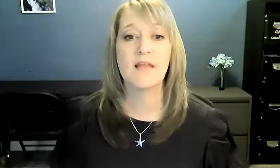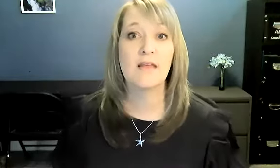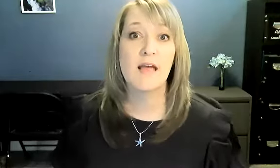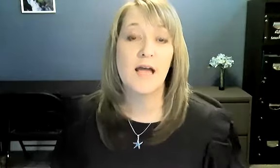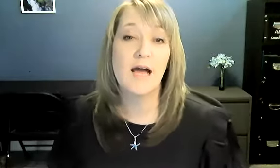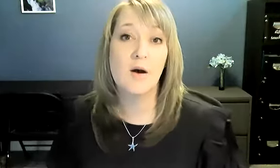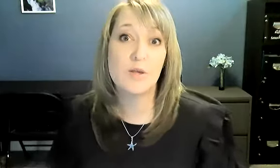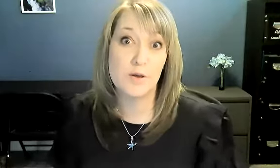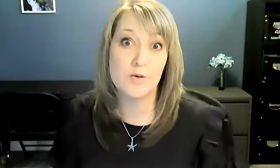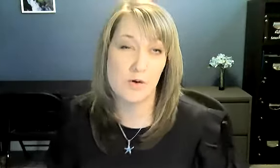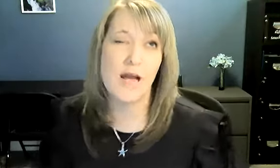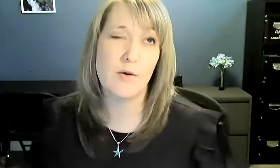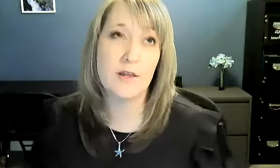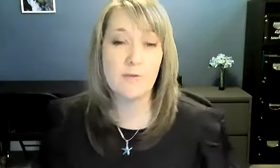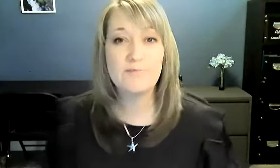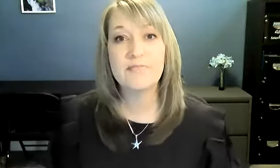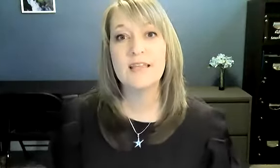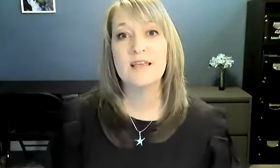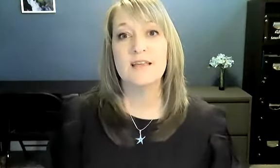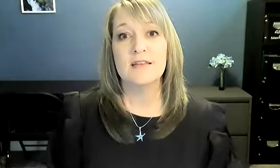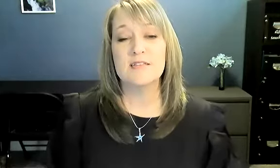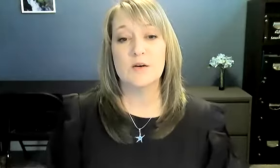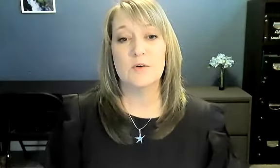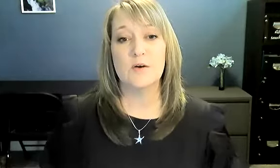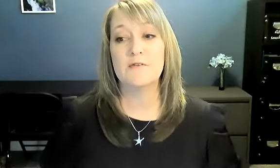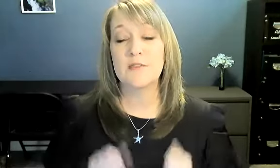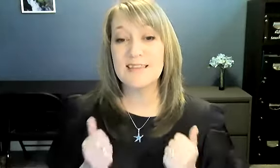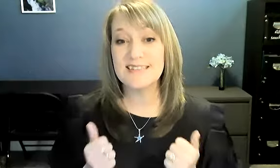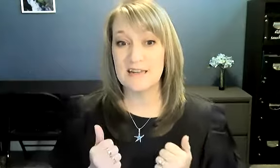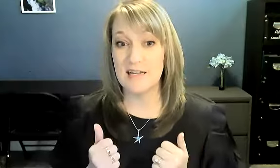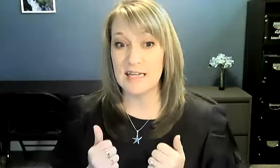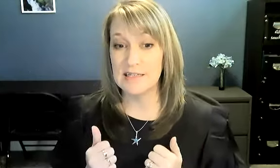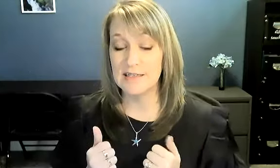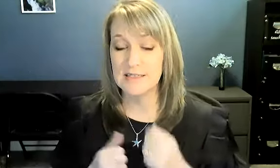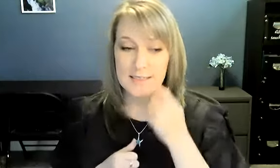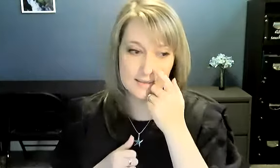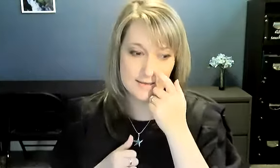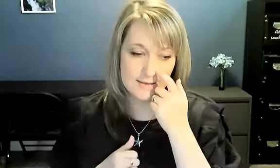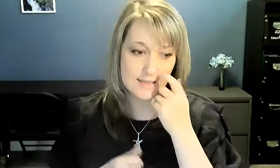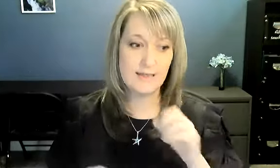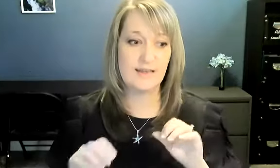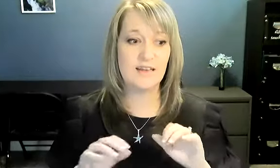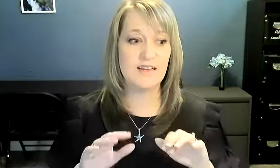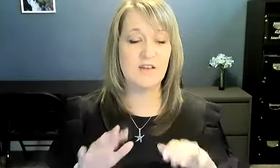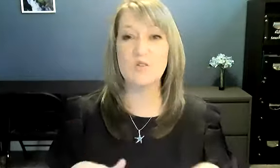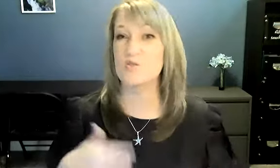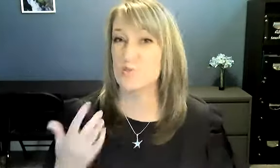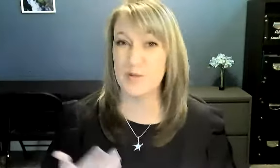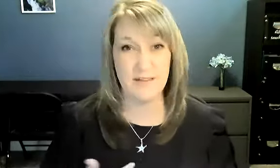How you or how are you? So for this sign, it goes pretty